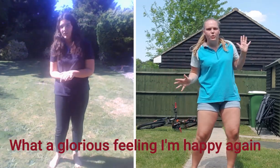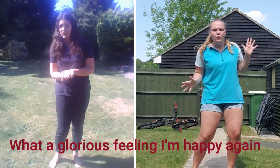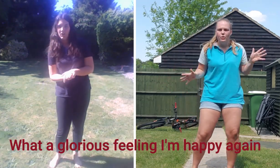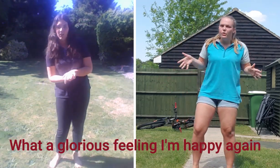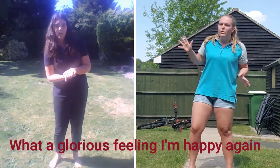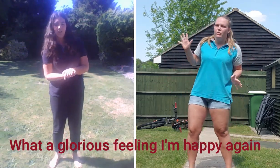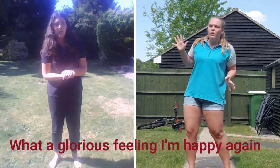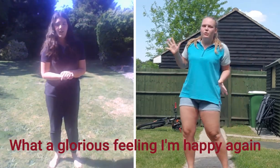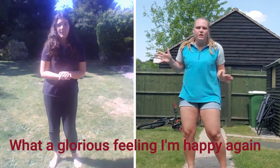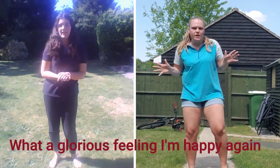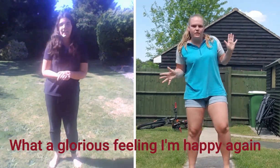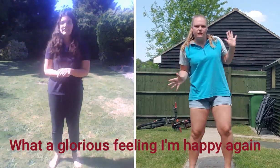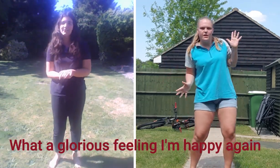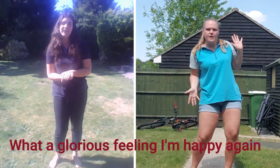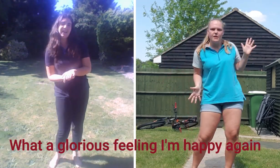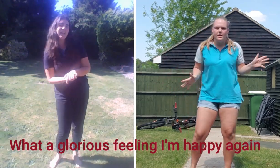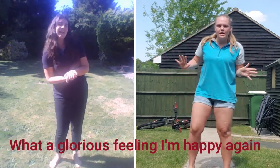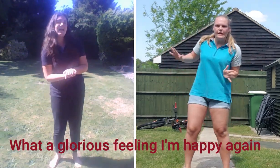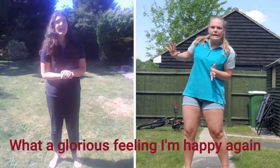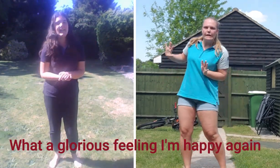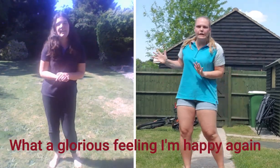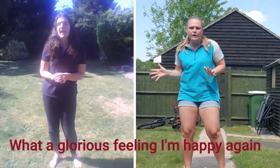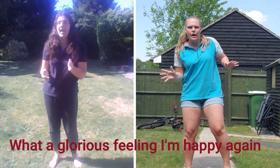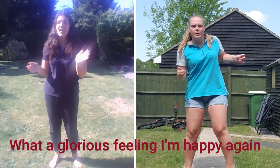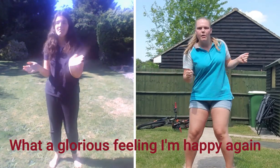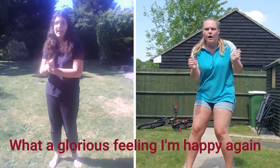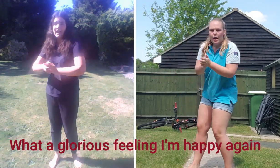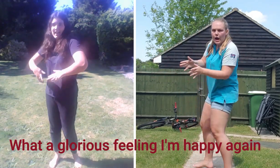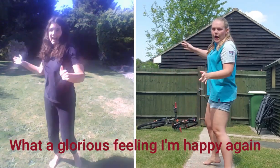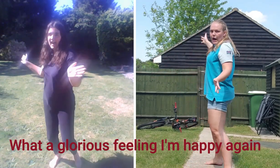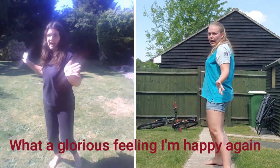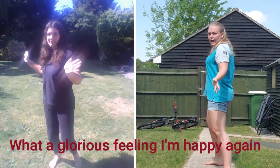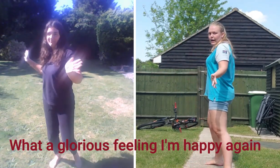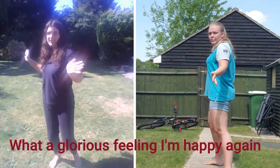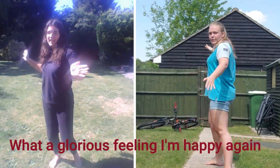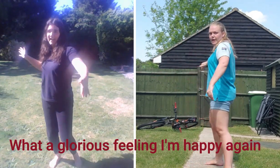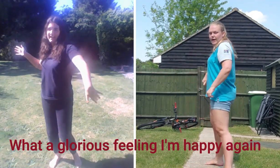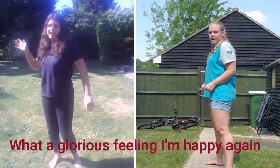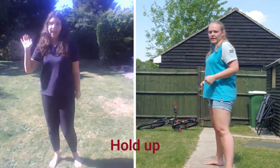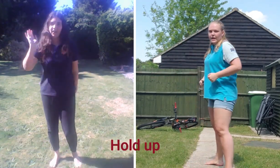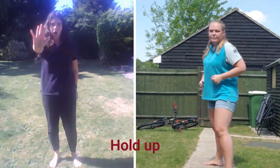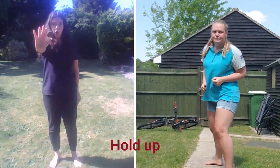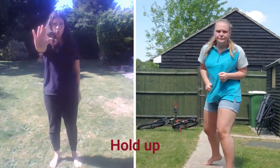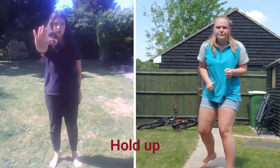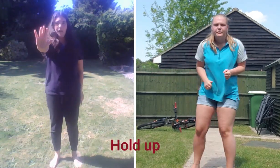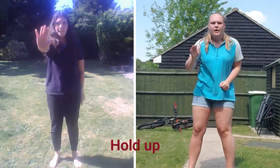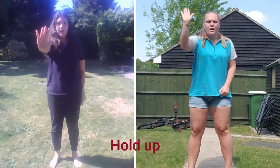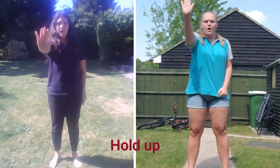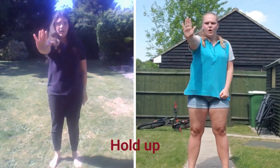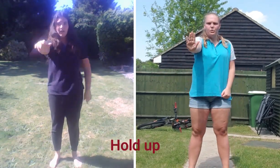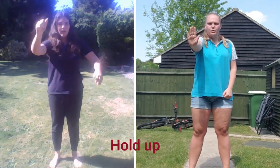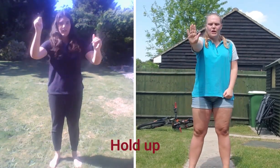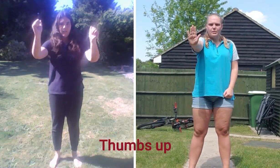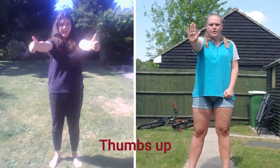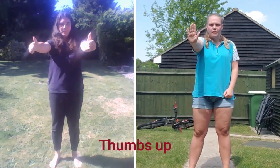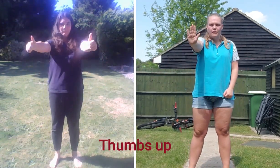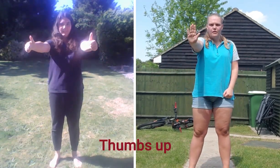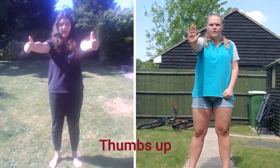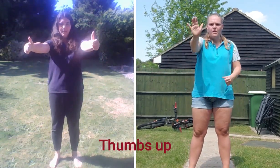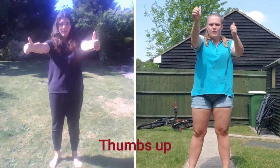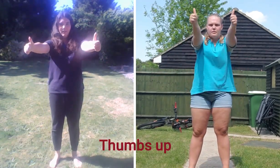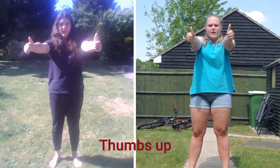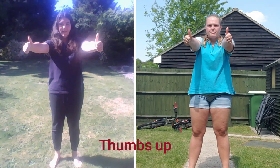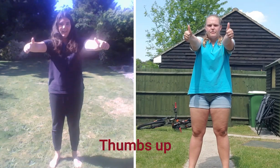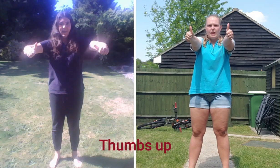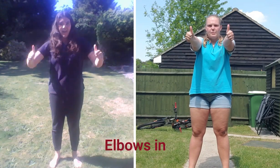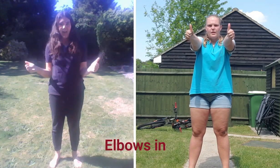What a glorious feeling, I'm happy again. Hold up, thumbs